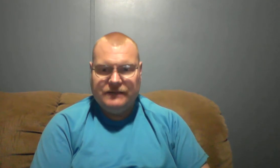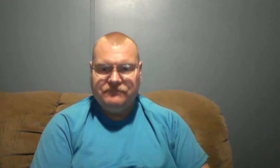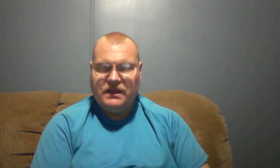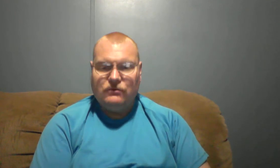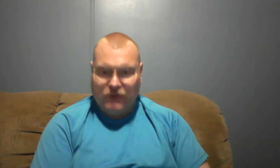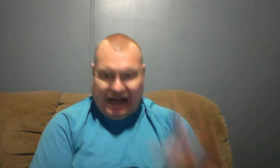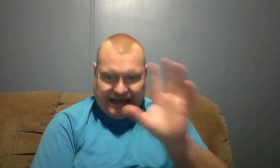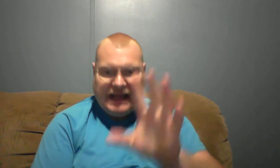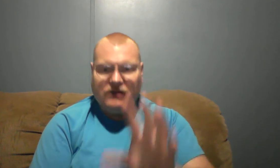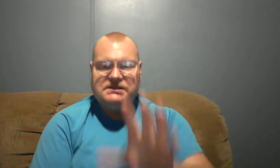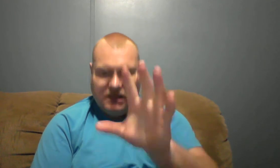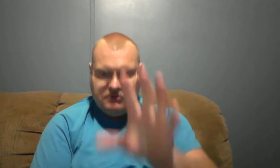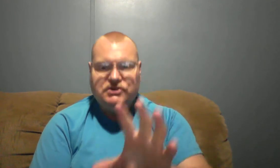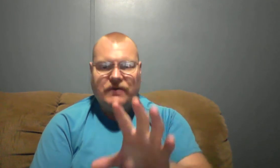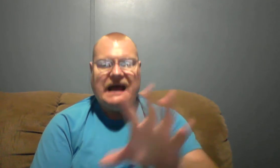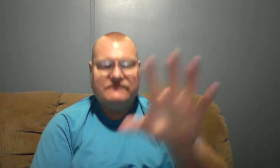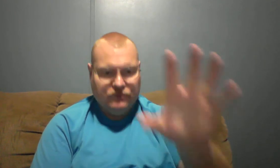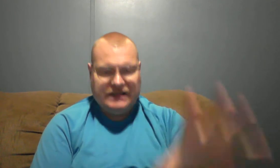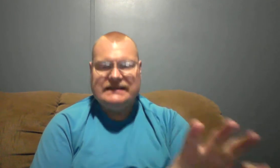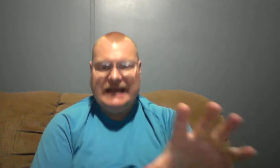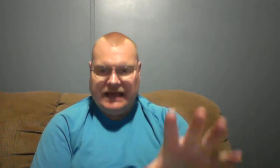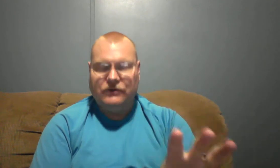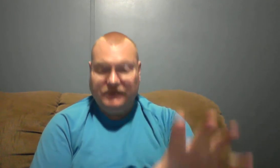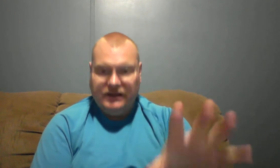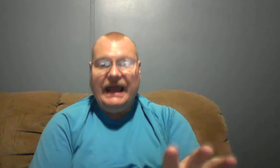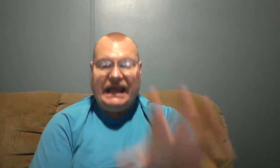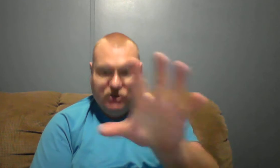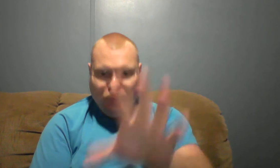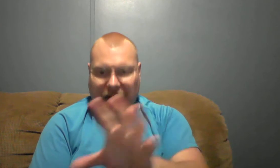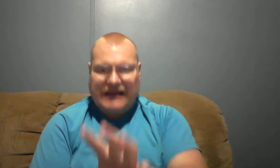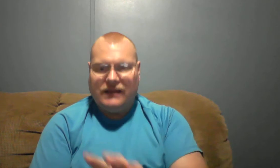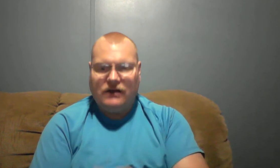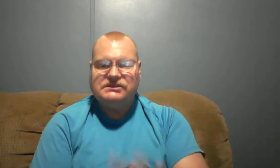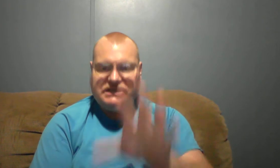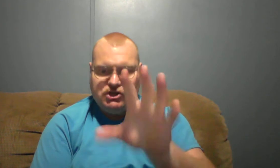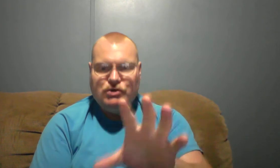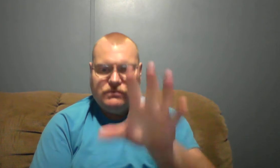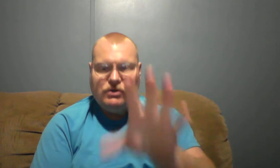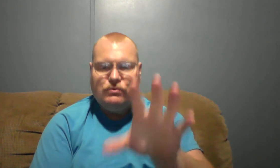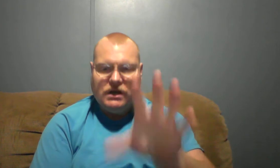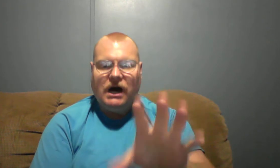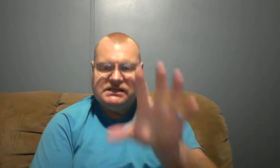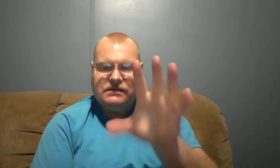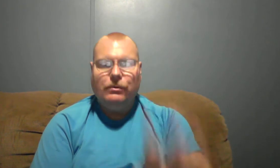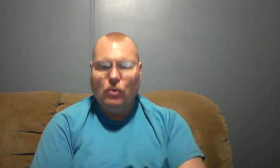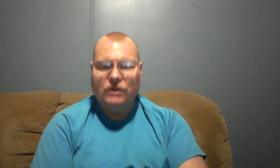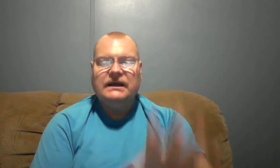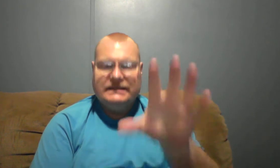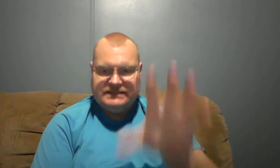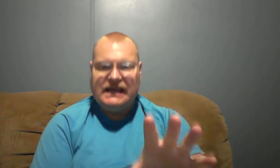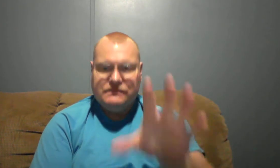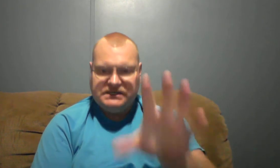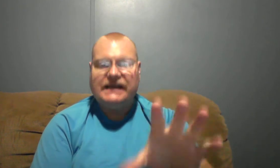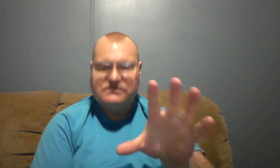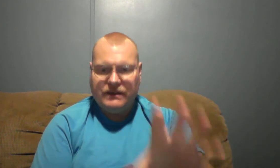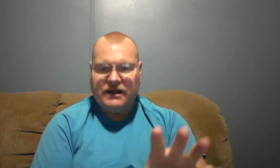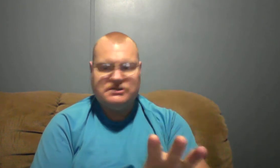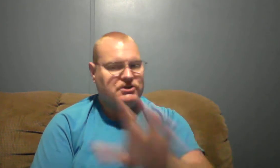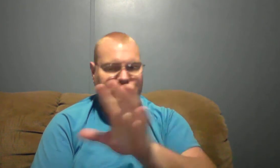right now, as long as you have it written down in your bylaws that you do not support same sex marriages, you do